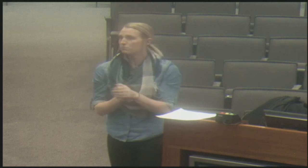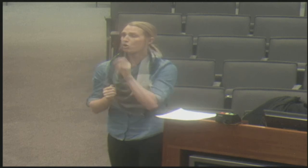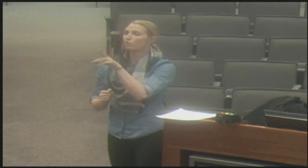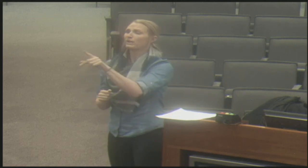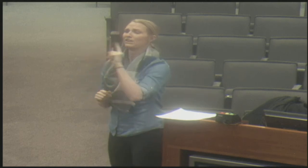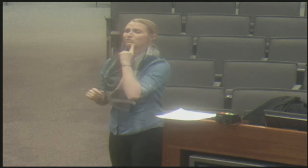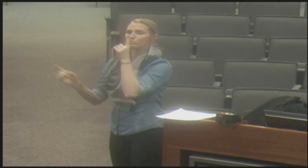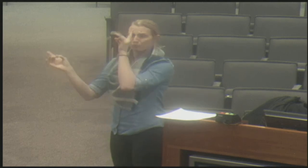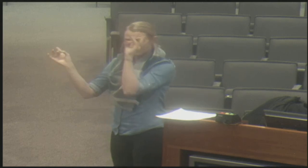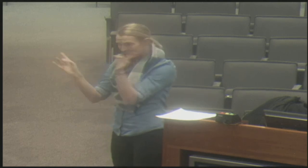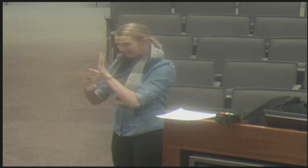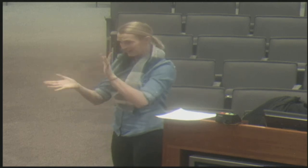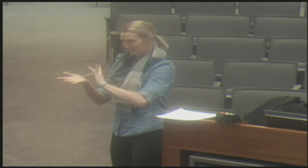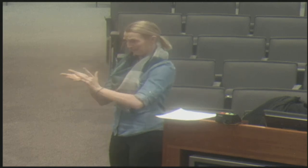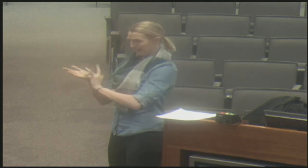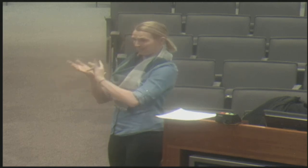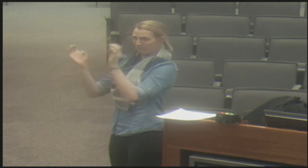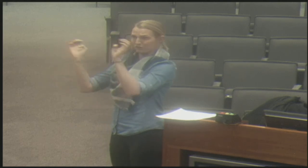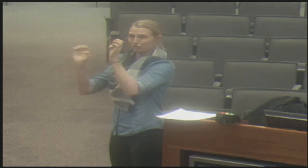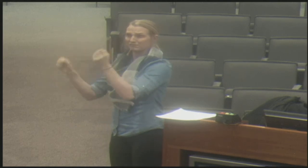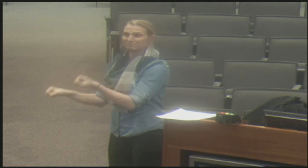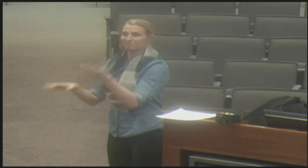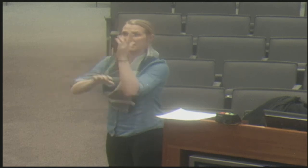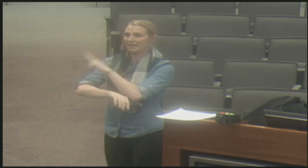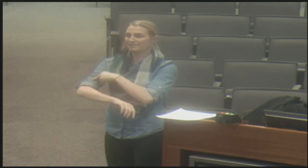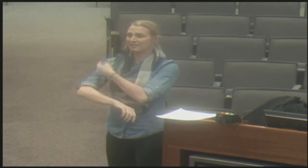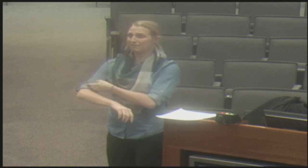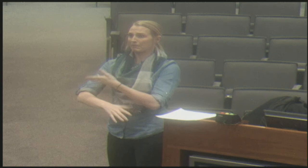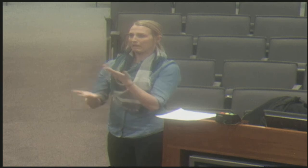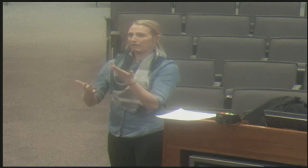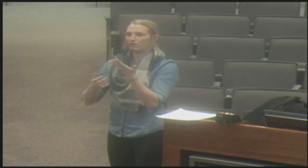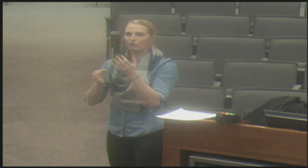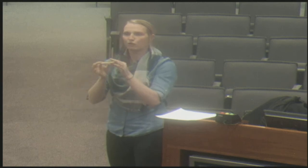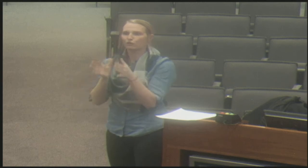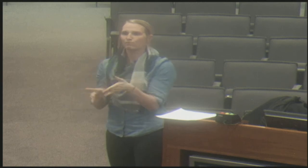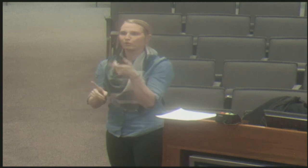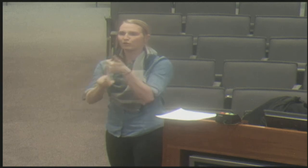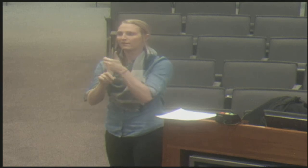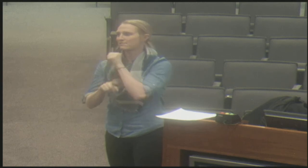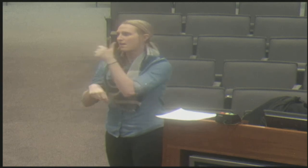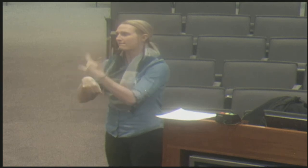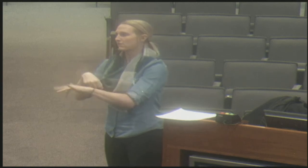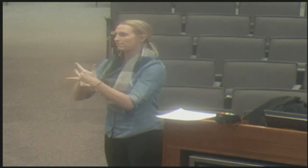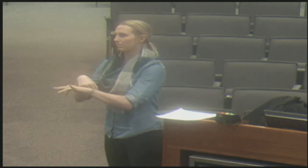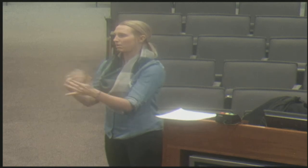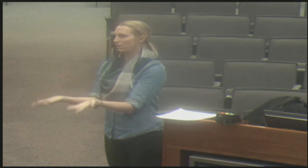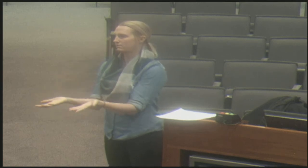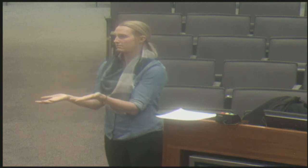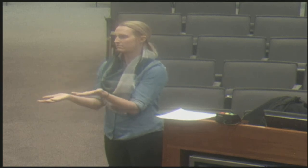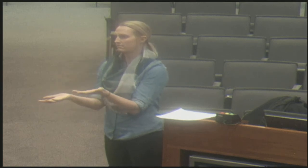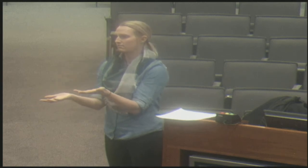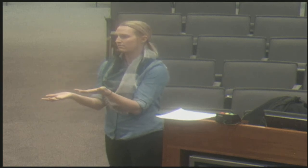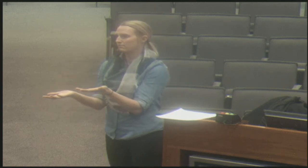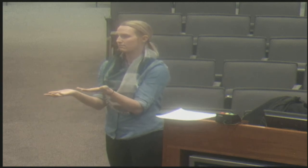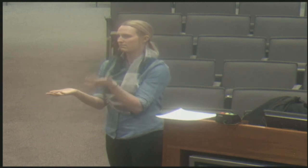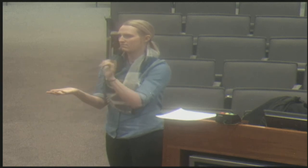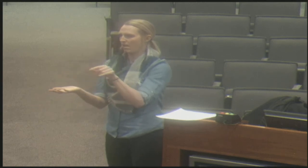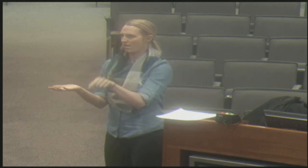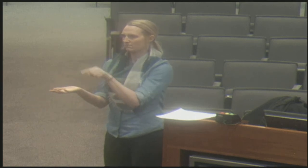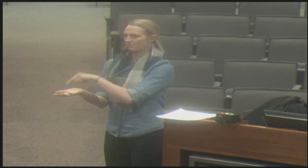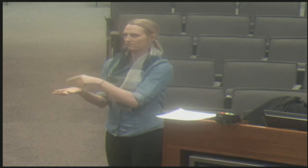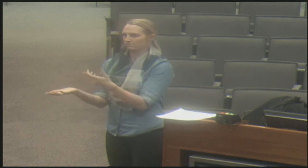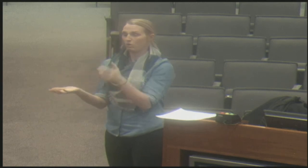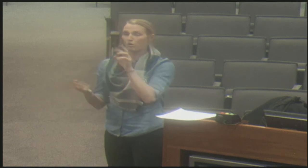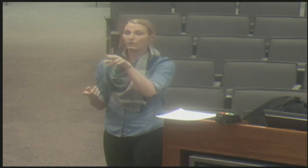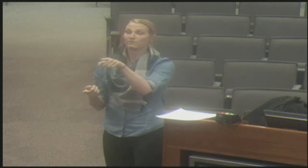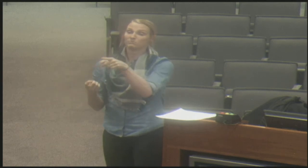that ability to have that direct communication. Or if you were in a medical emergency and you are suddenly rushed